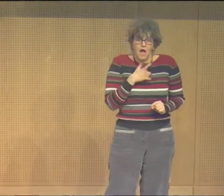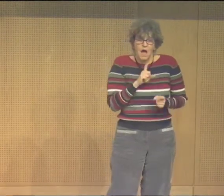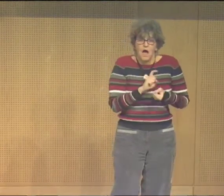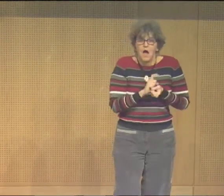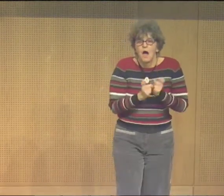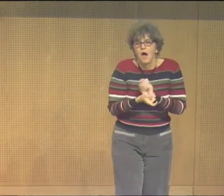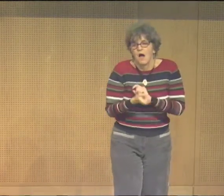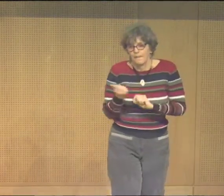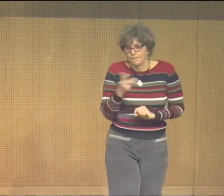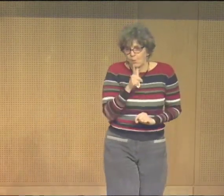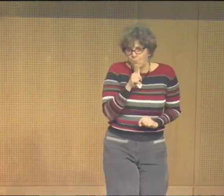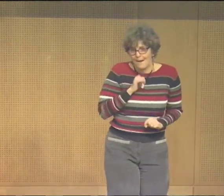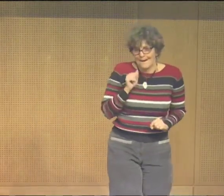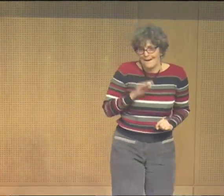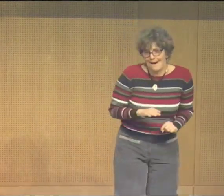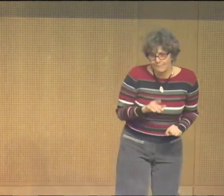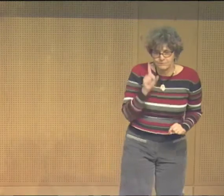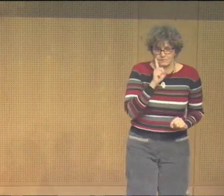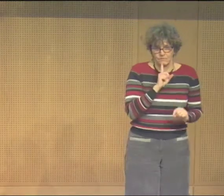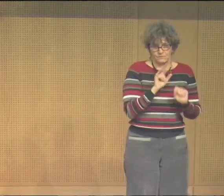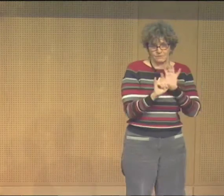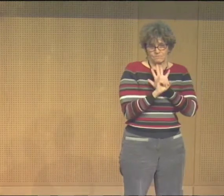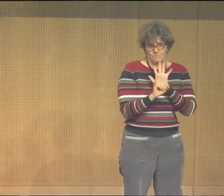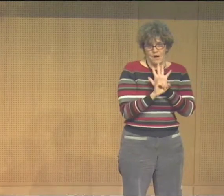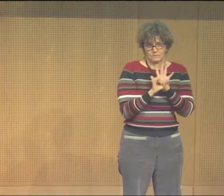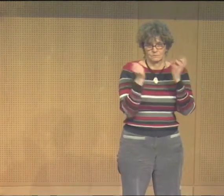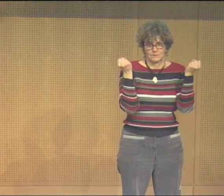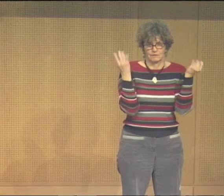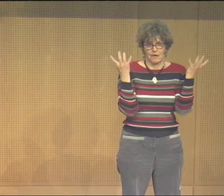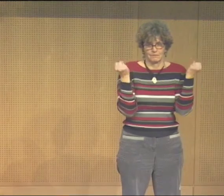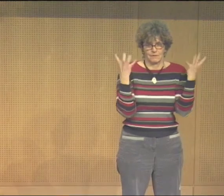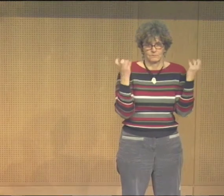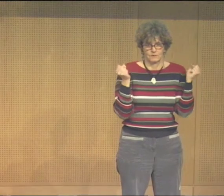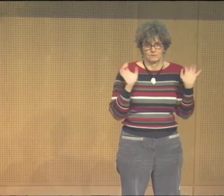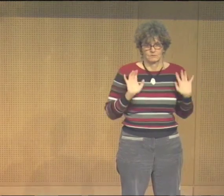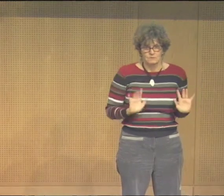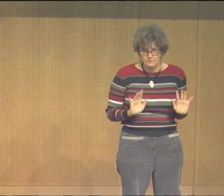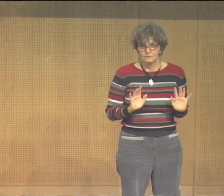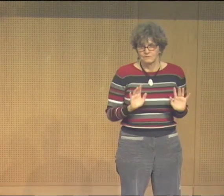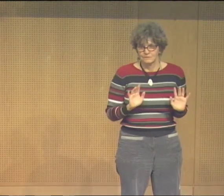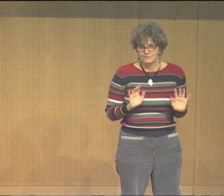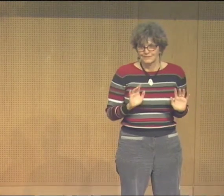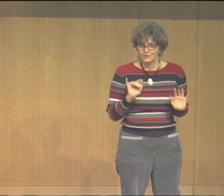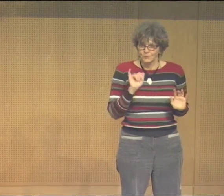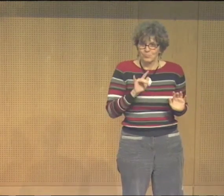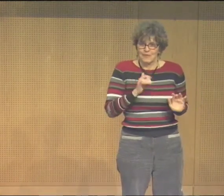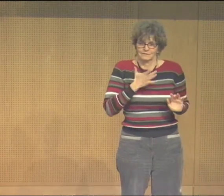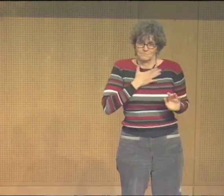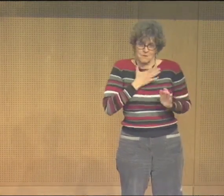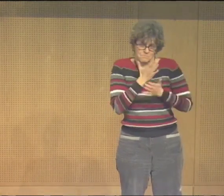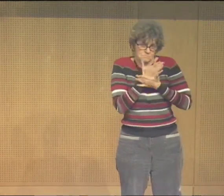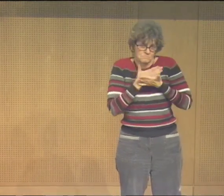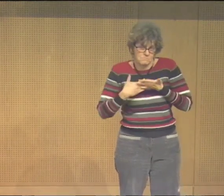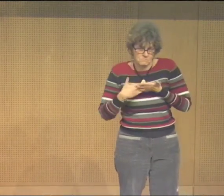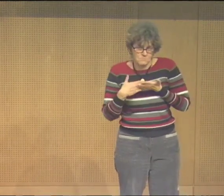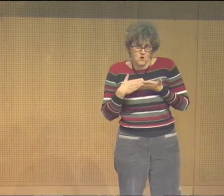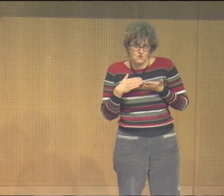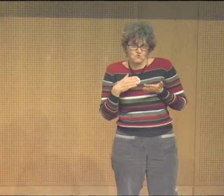experience in that we grow up forced to be oral, and then we have to make our own metamorphosis into being ASL